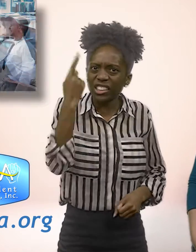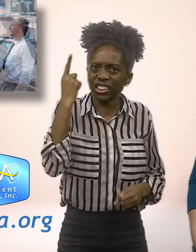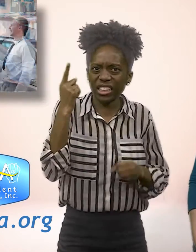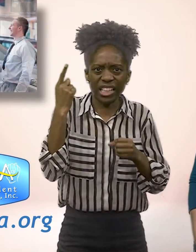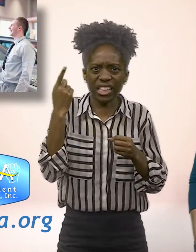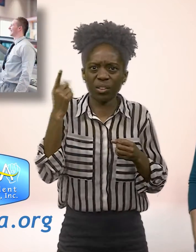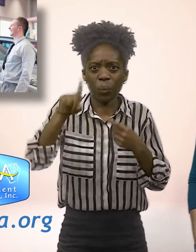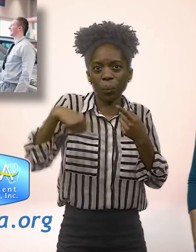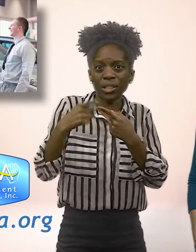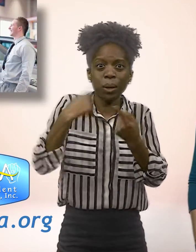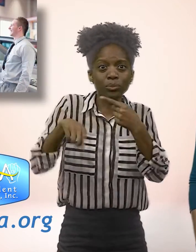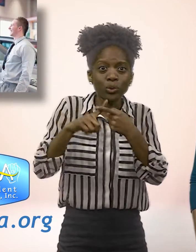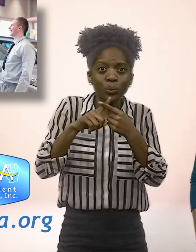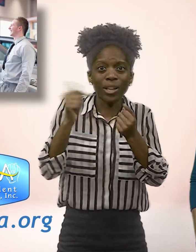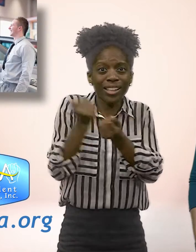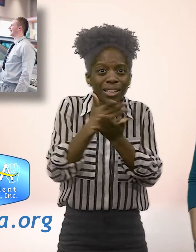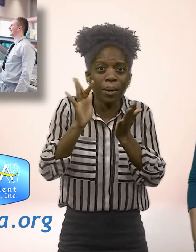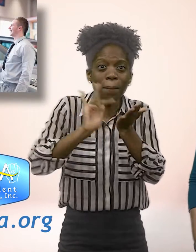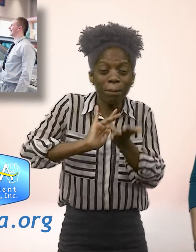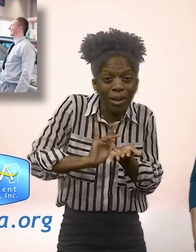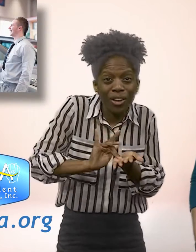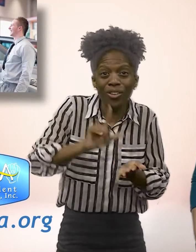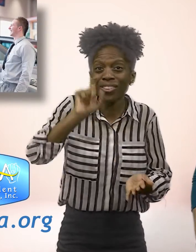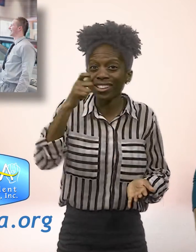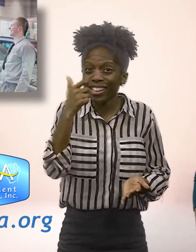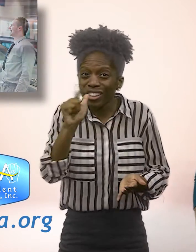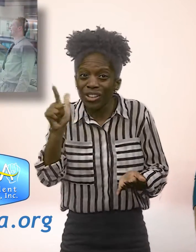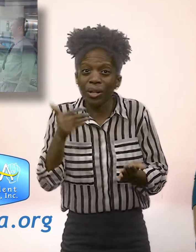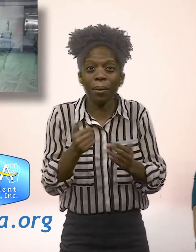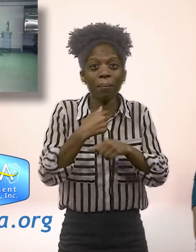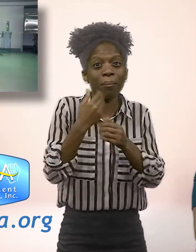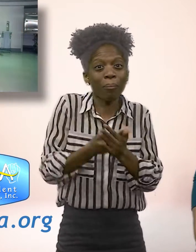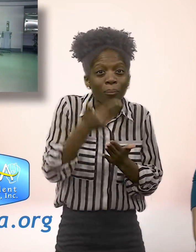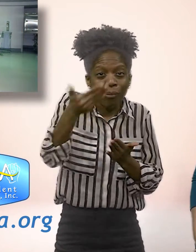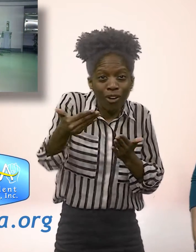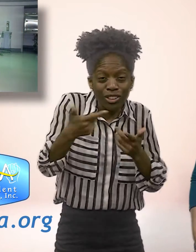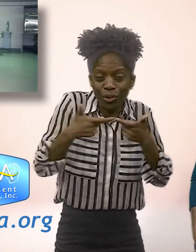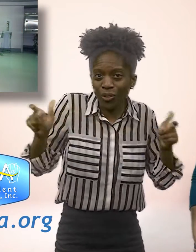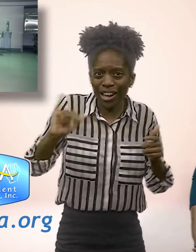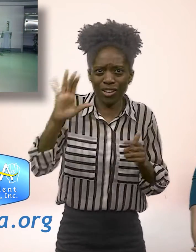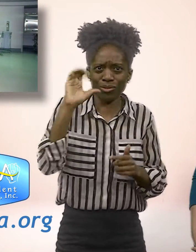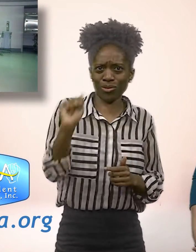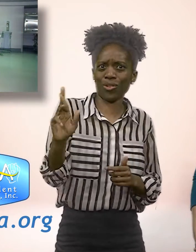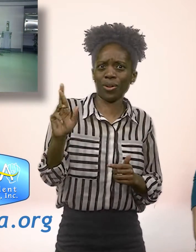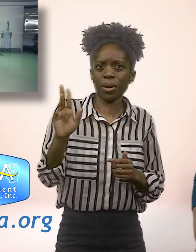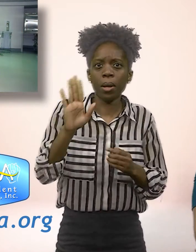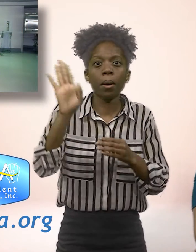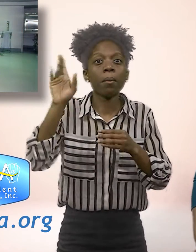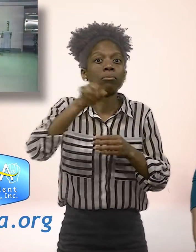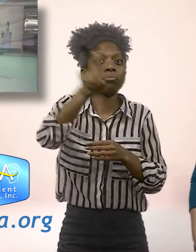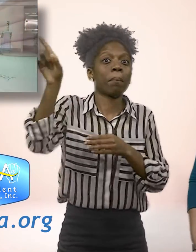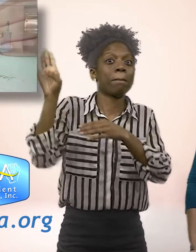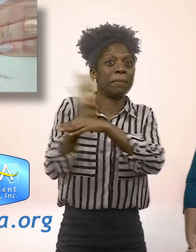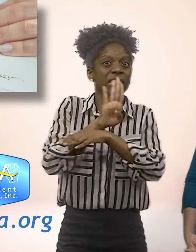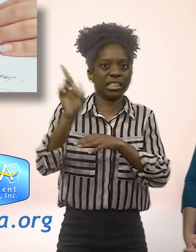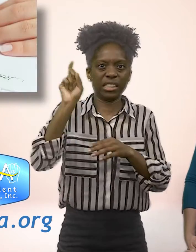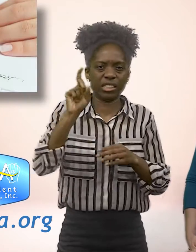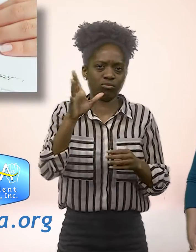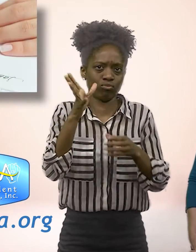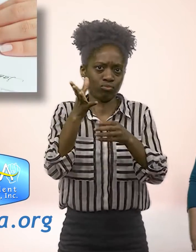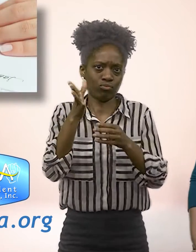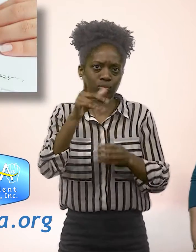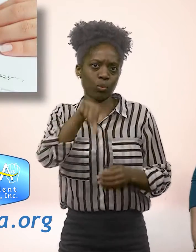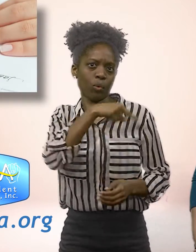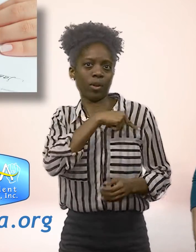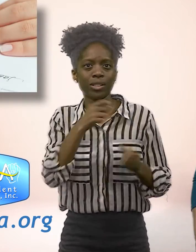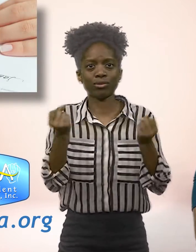critical. I need to have a complete understanding when it comes to anything medical, legal, or when making large purchases. When needed,